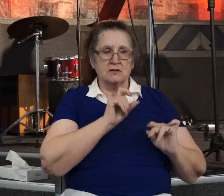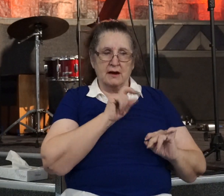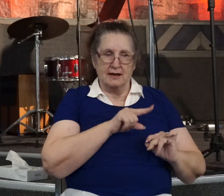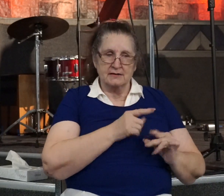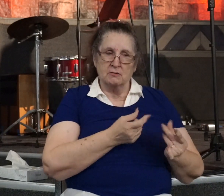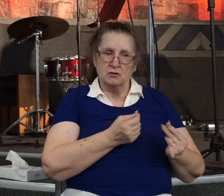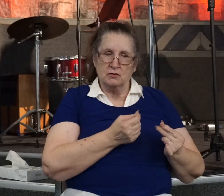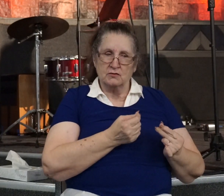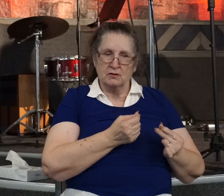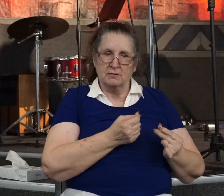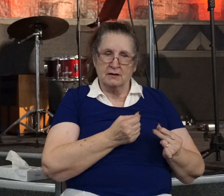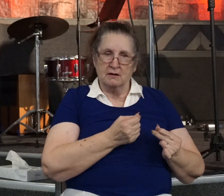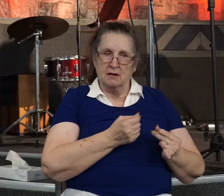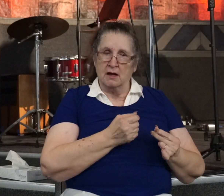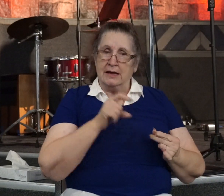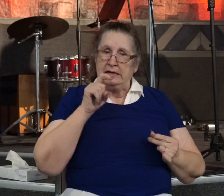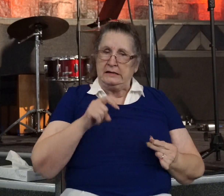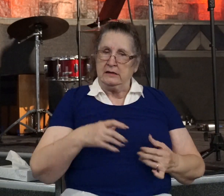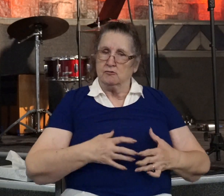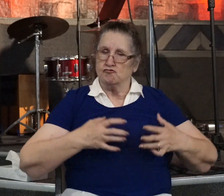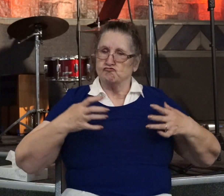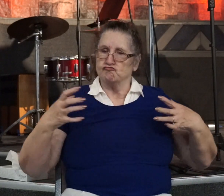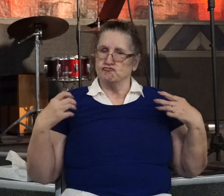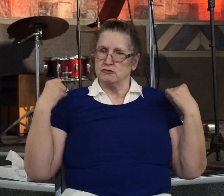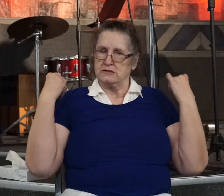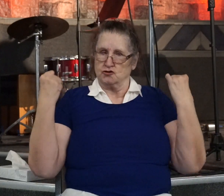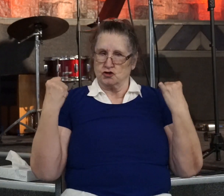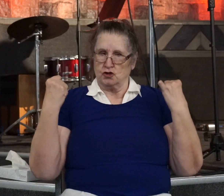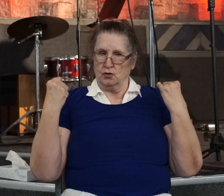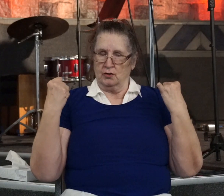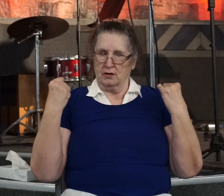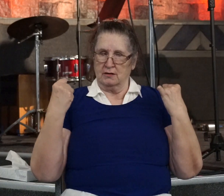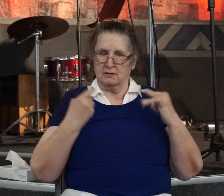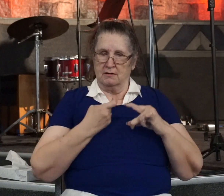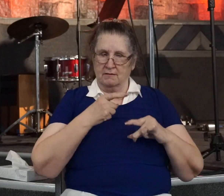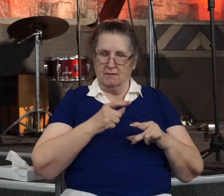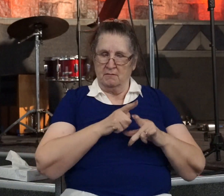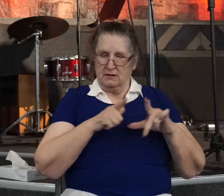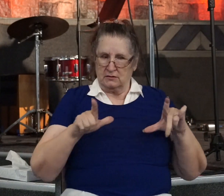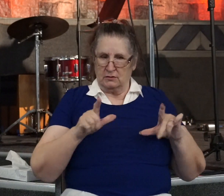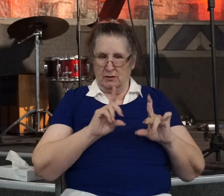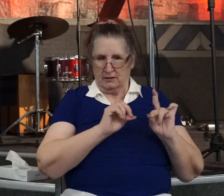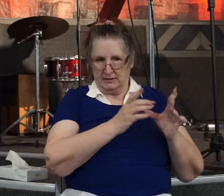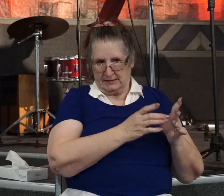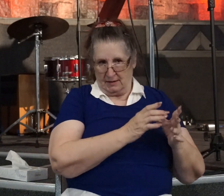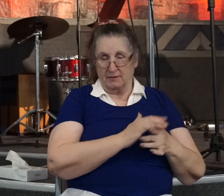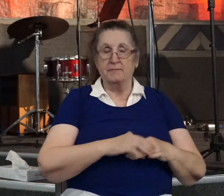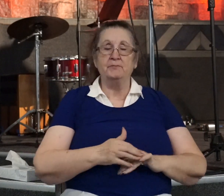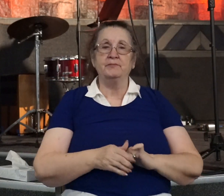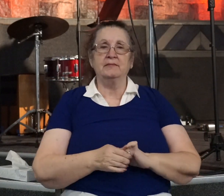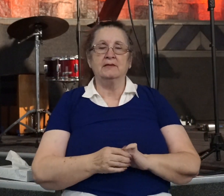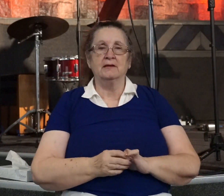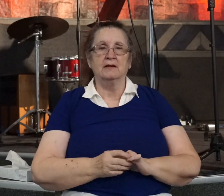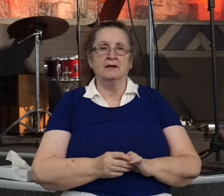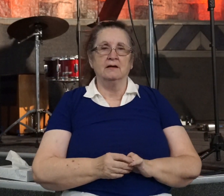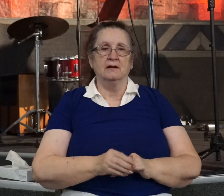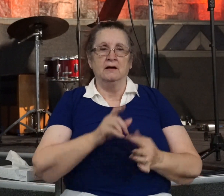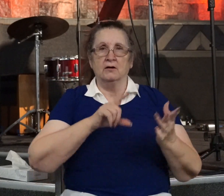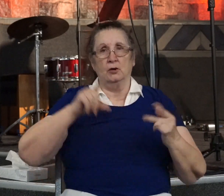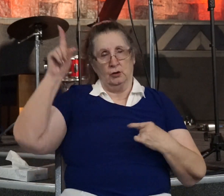something that would take great courage and boldness from this loyal disciple. And it would be the Lord who would enable him to